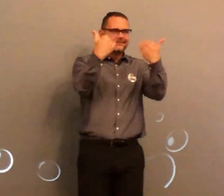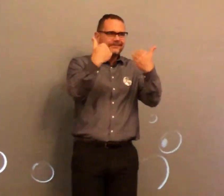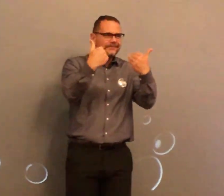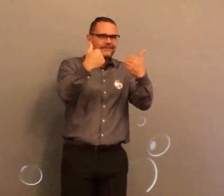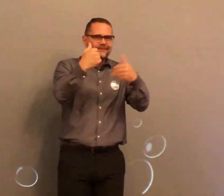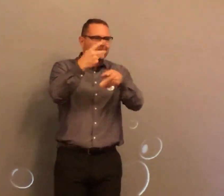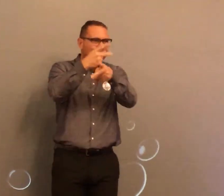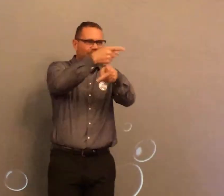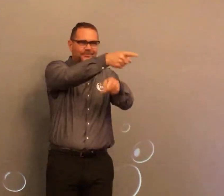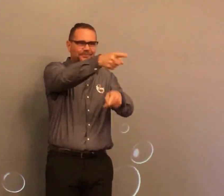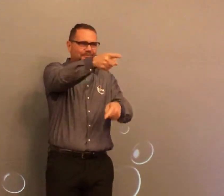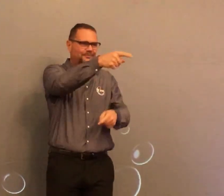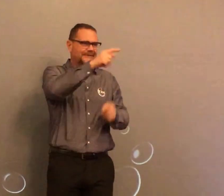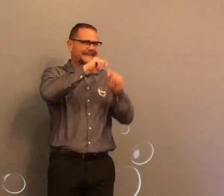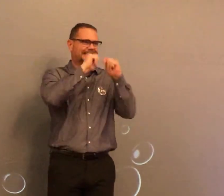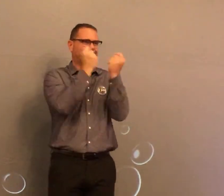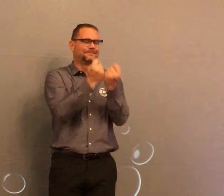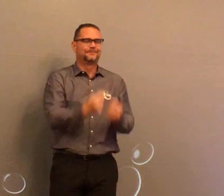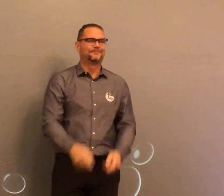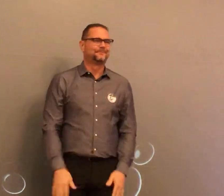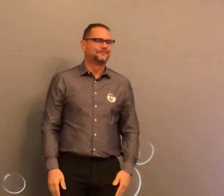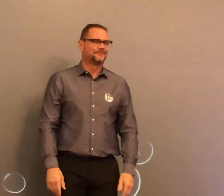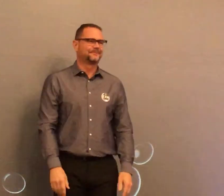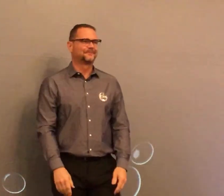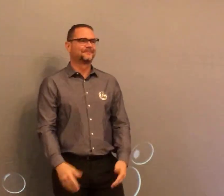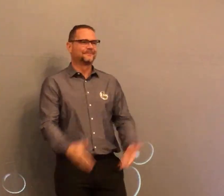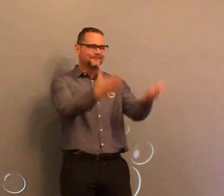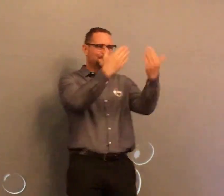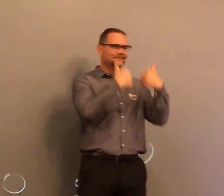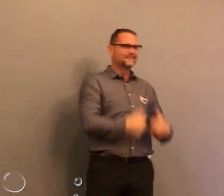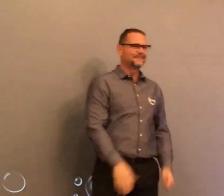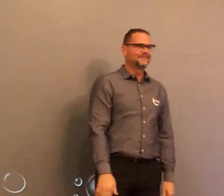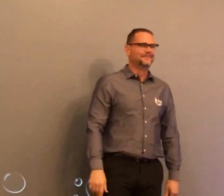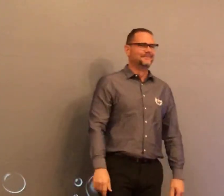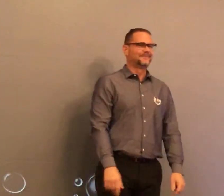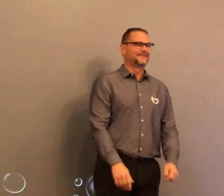Now our student life staff. We have some counselors that would like to come up.